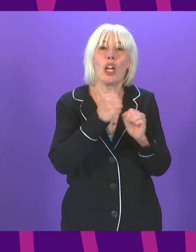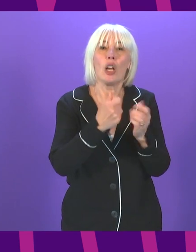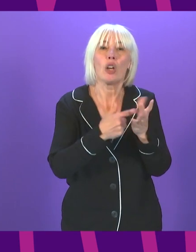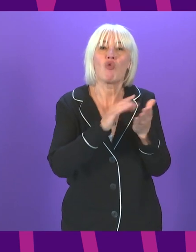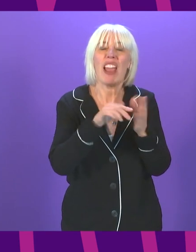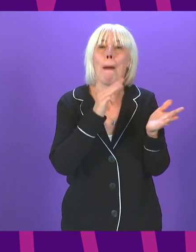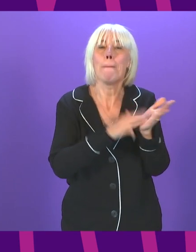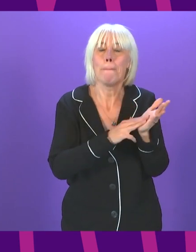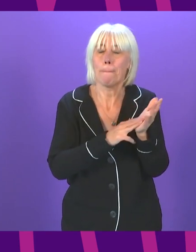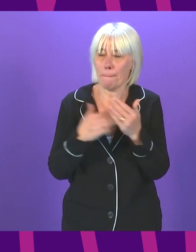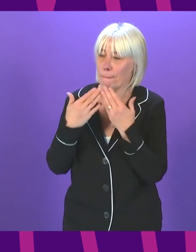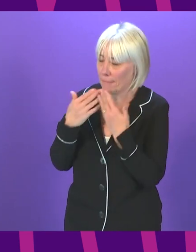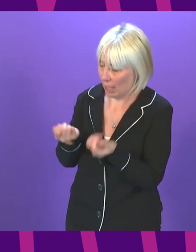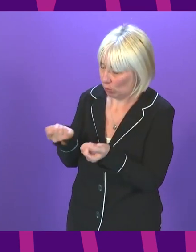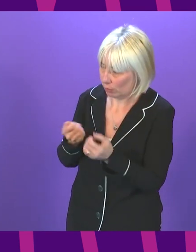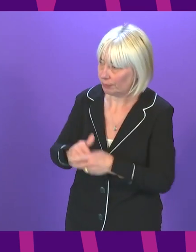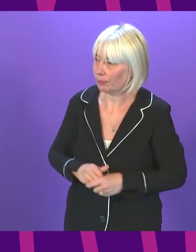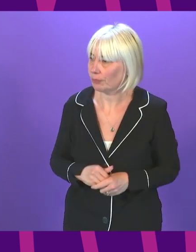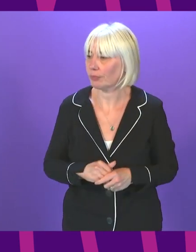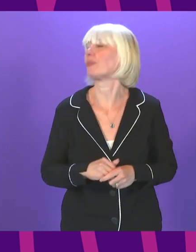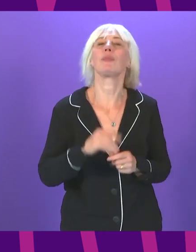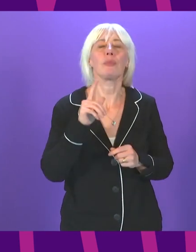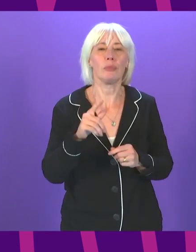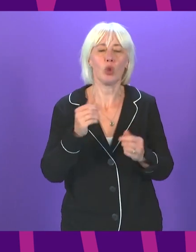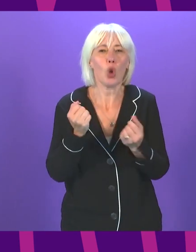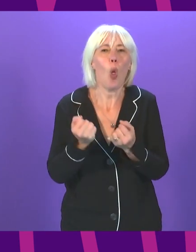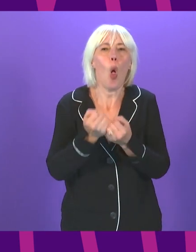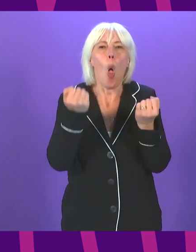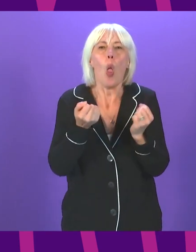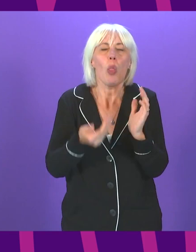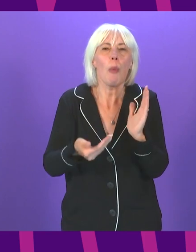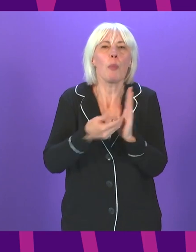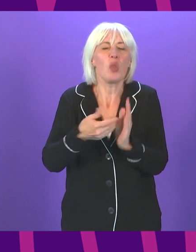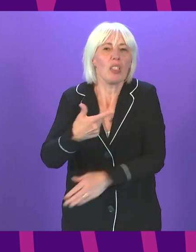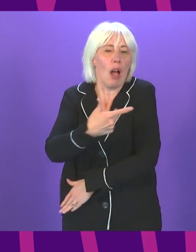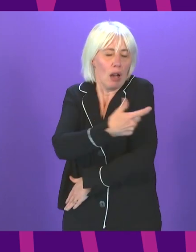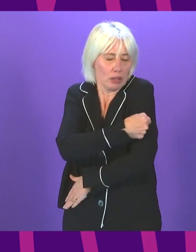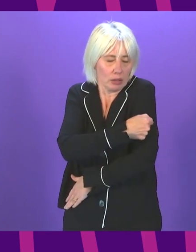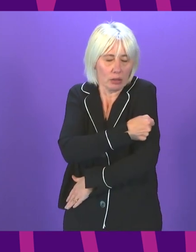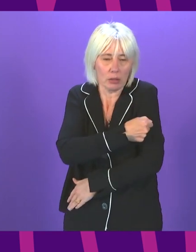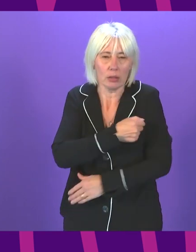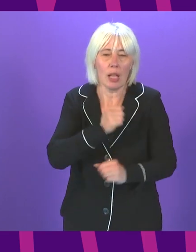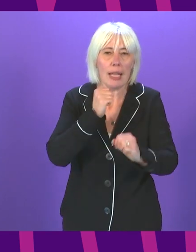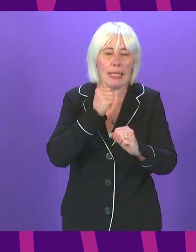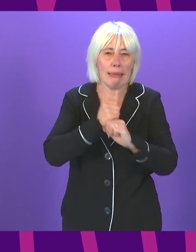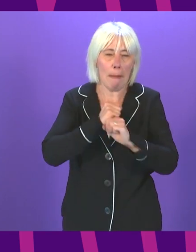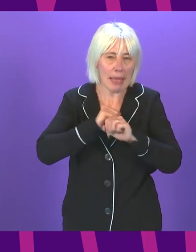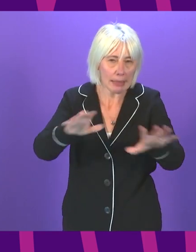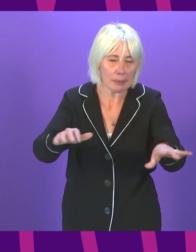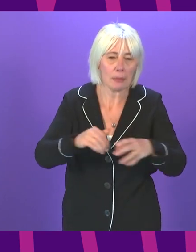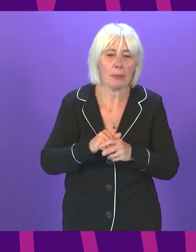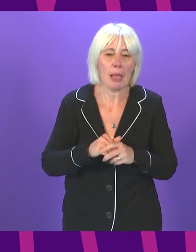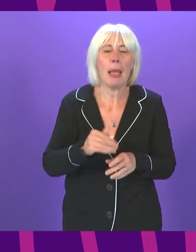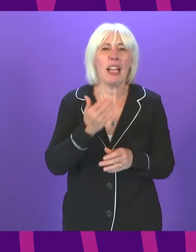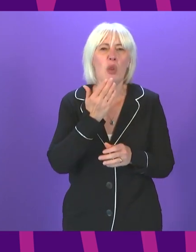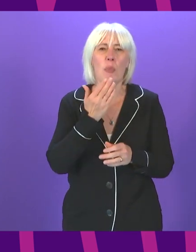Thank you very much, Presiding Officer. First Minister, on the booster campaign, and I note to reply to Anna Sauer regarding the JCVI, but can